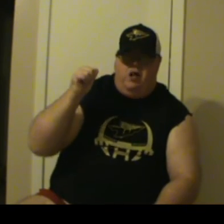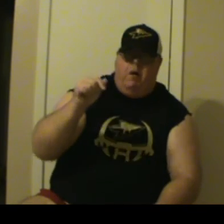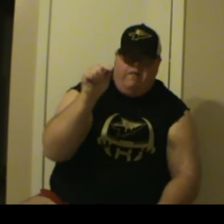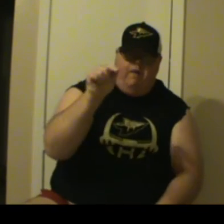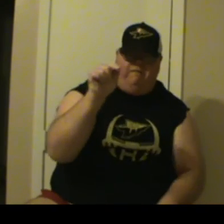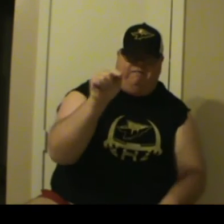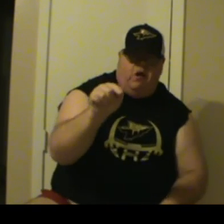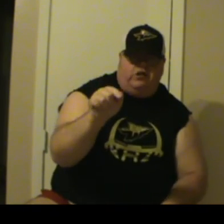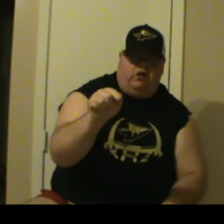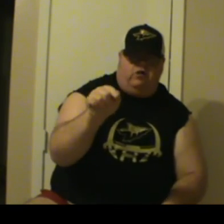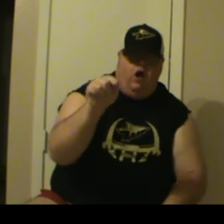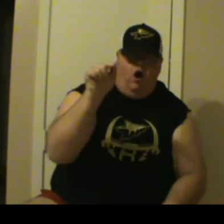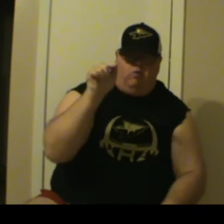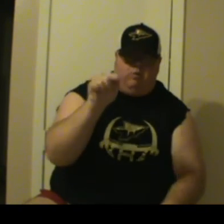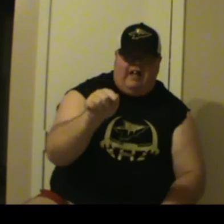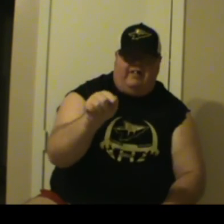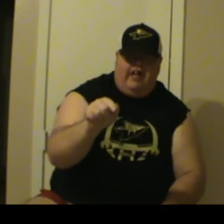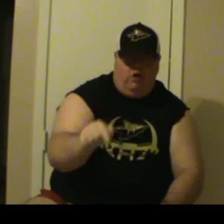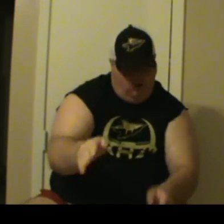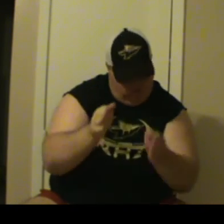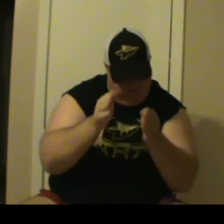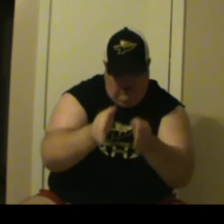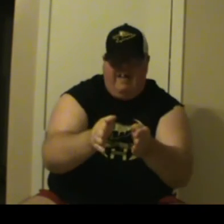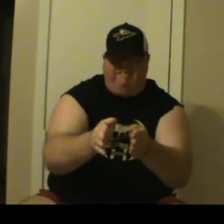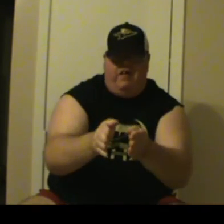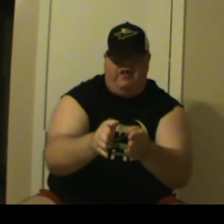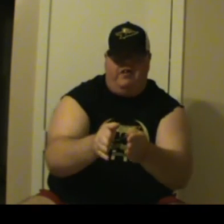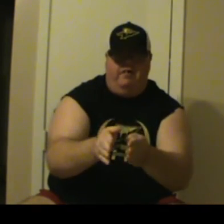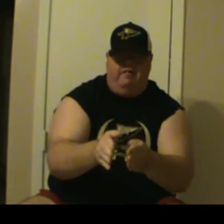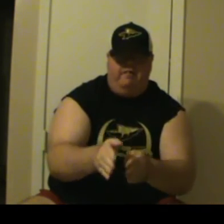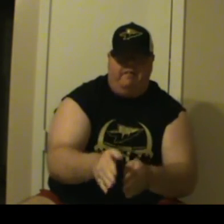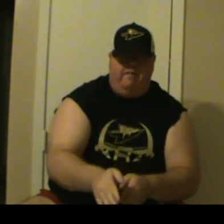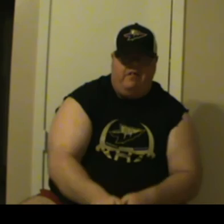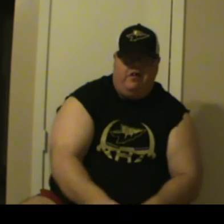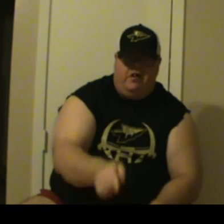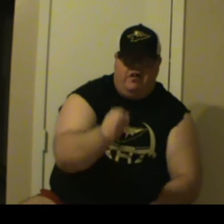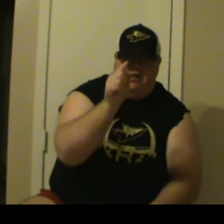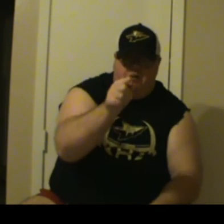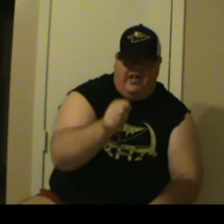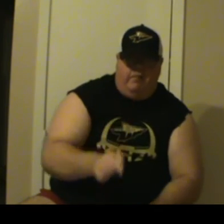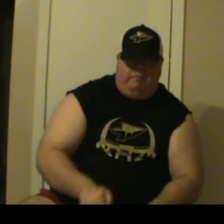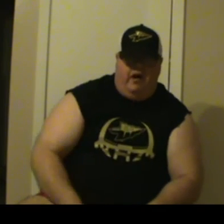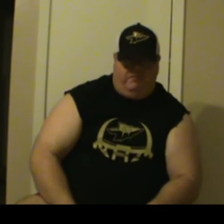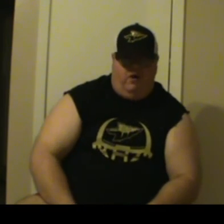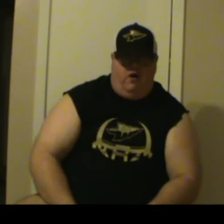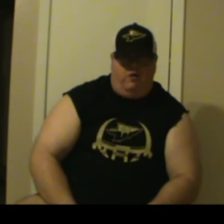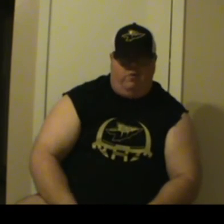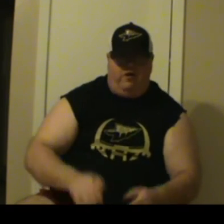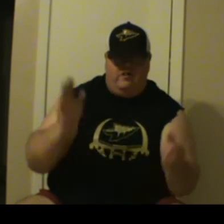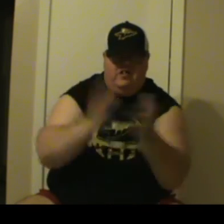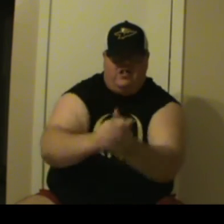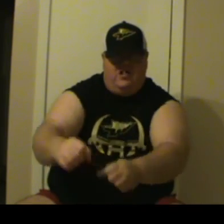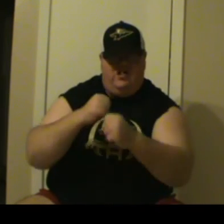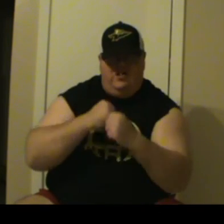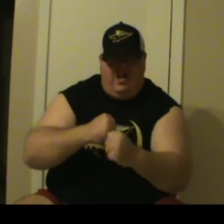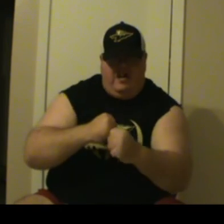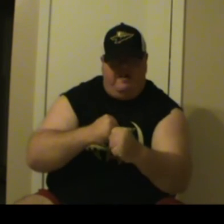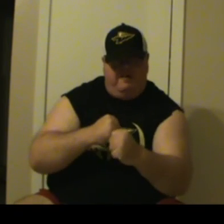you! Your futures are right there, right in front of you! You keep up the hard work! YEAH! ...